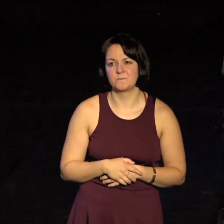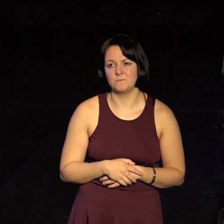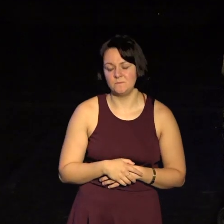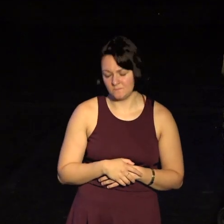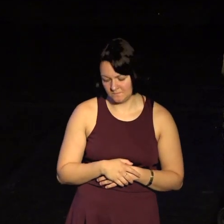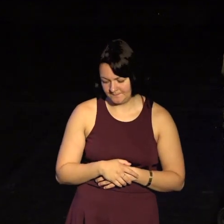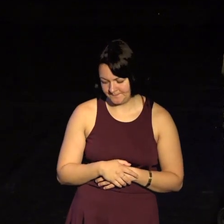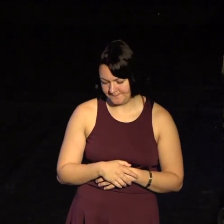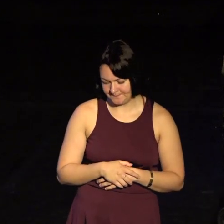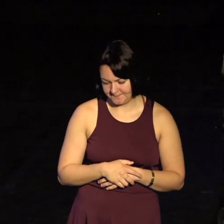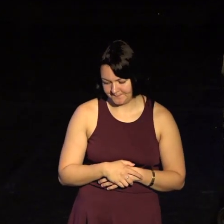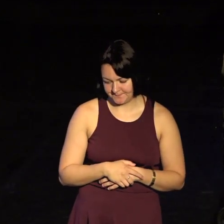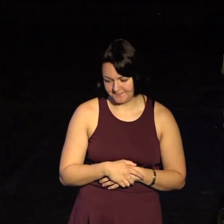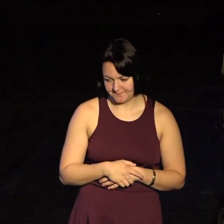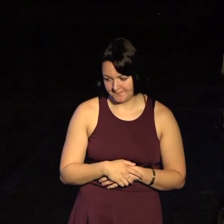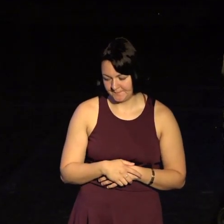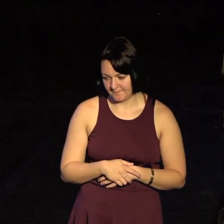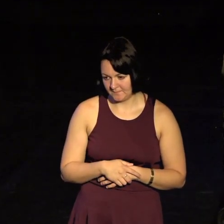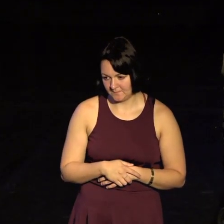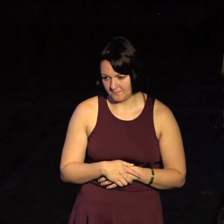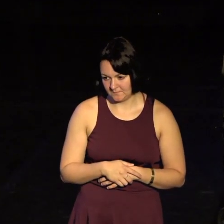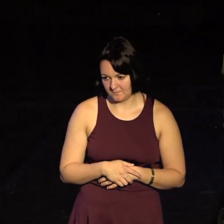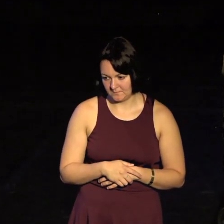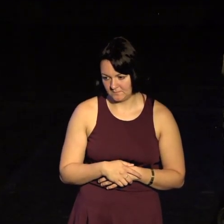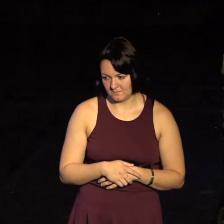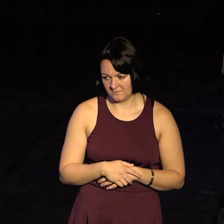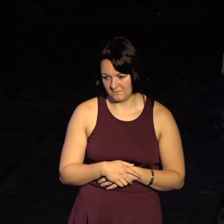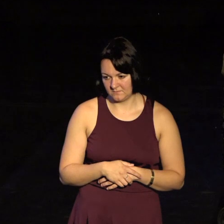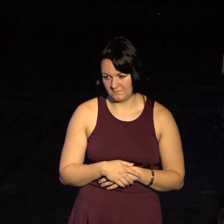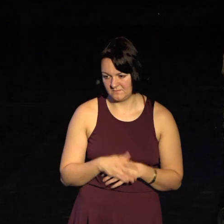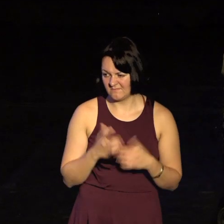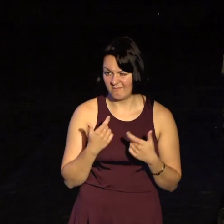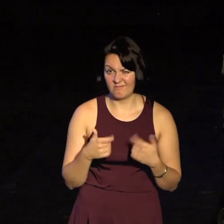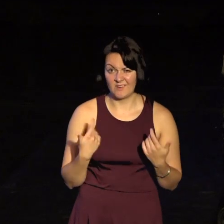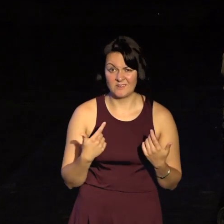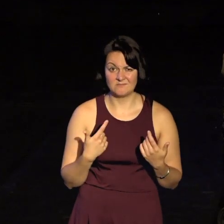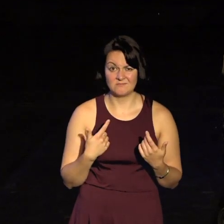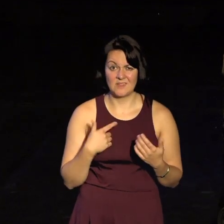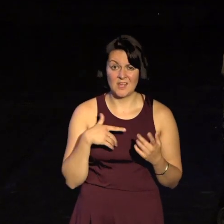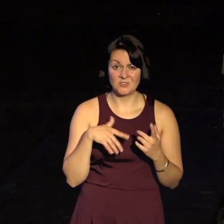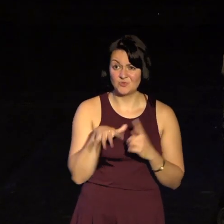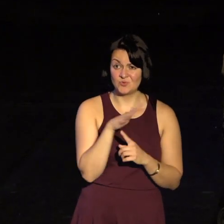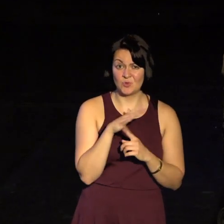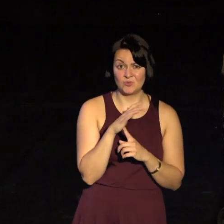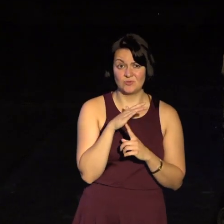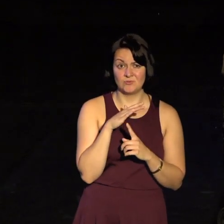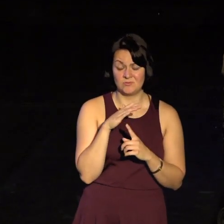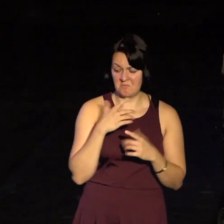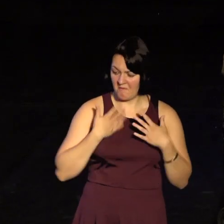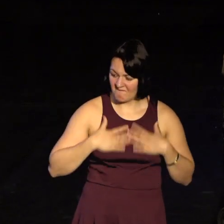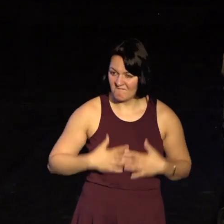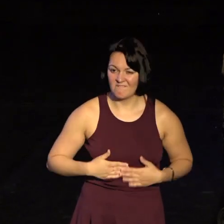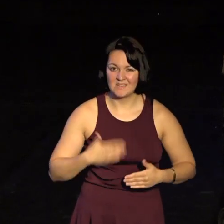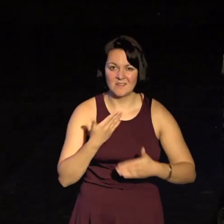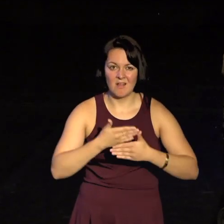So, it's really some of these social and physical barriers that keep people out of society from the